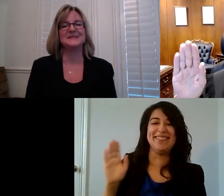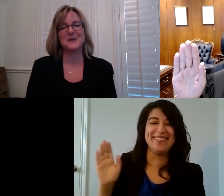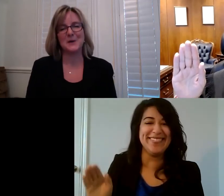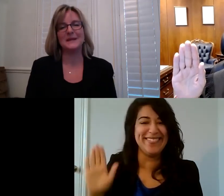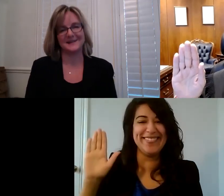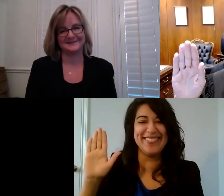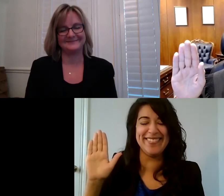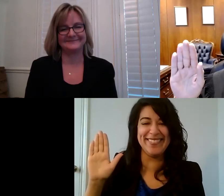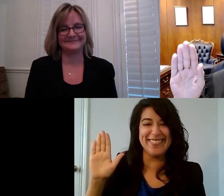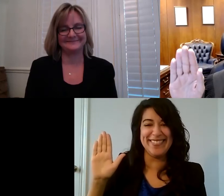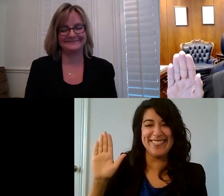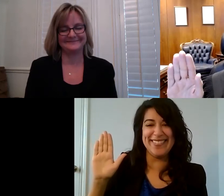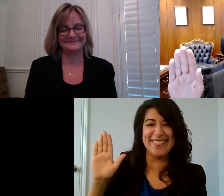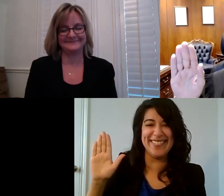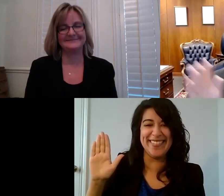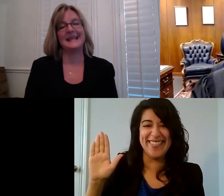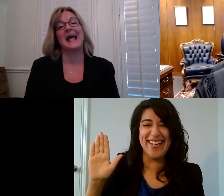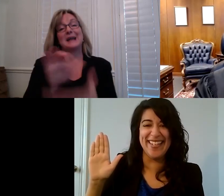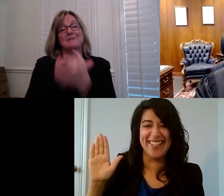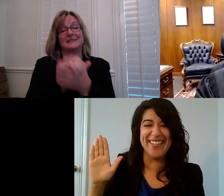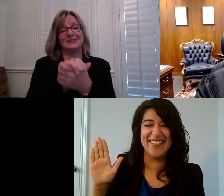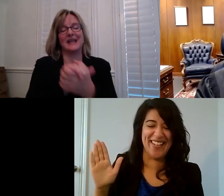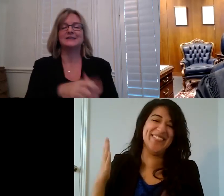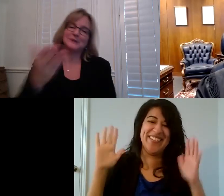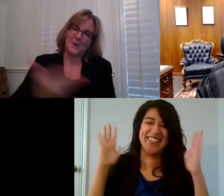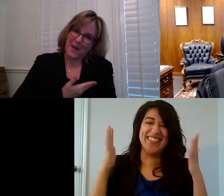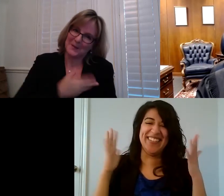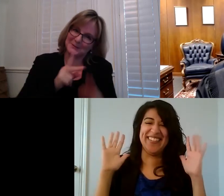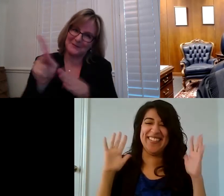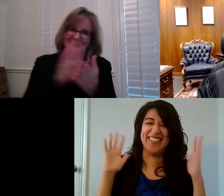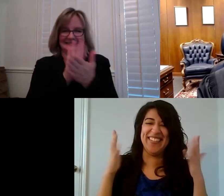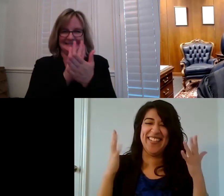so help me God God congratulations and welcome to the profession